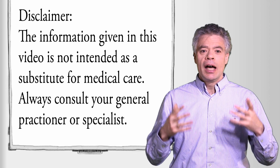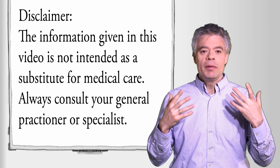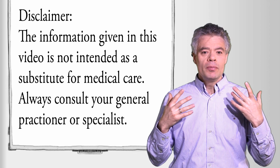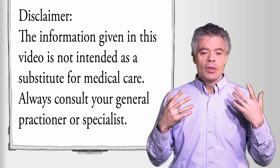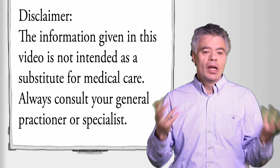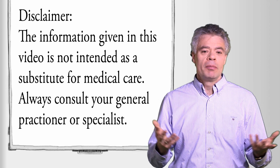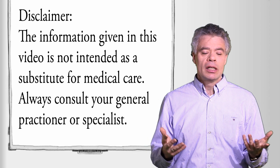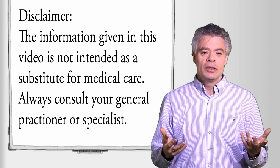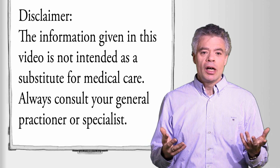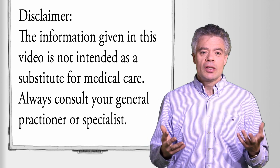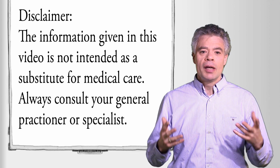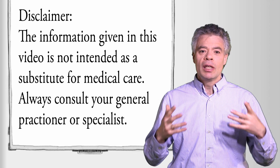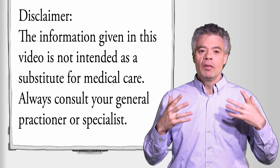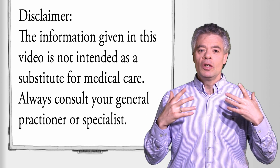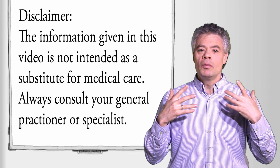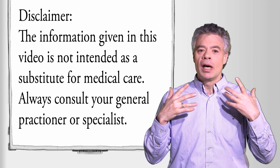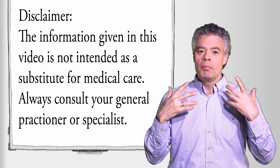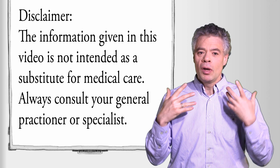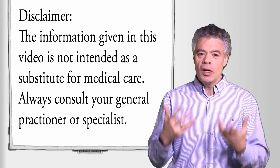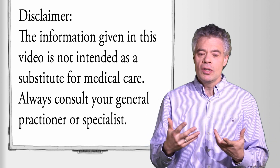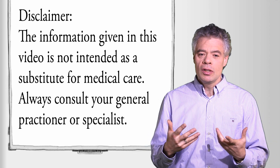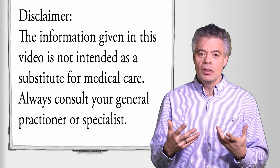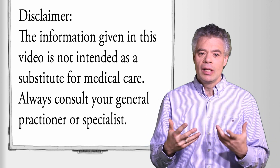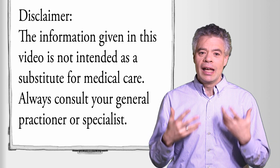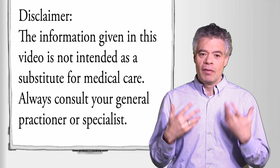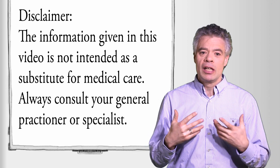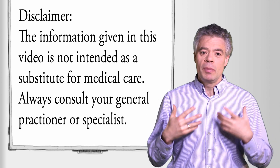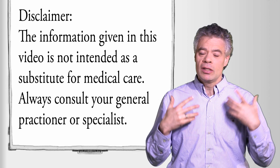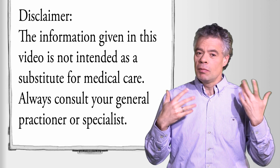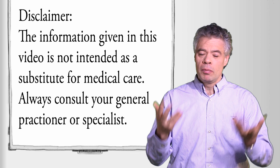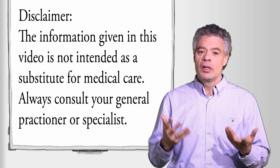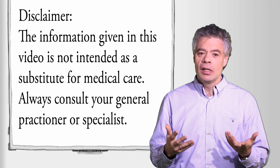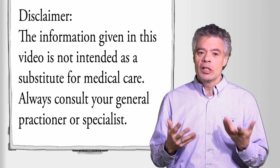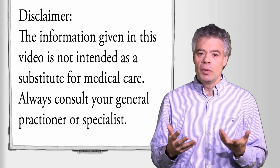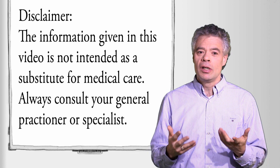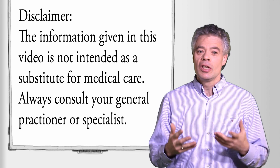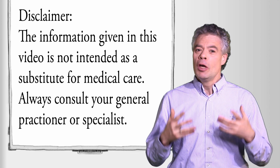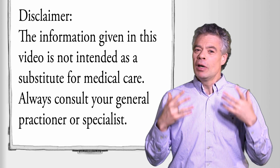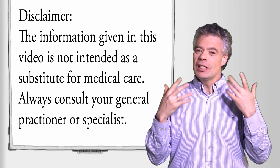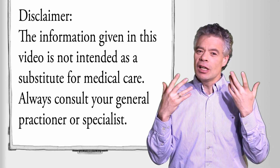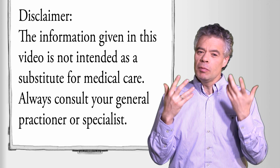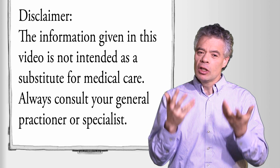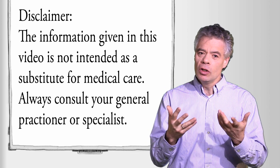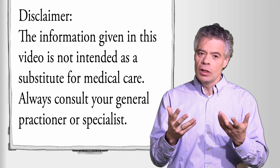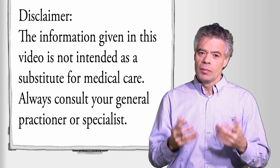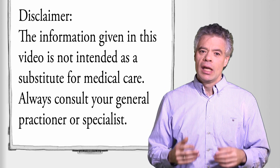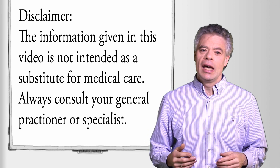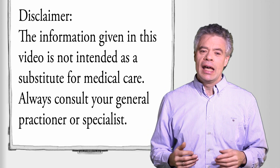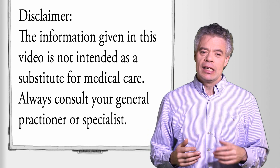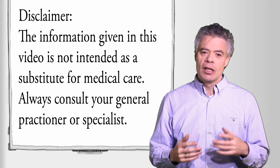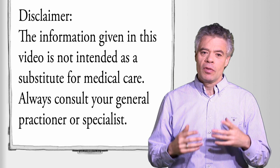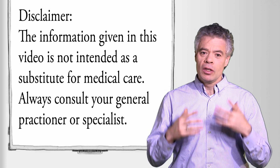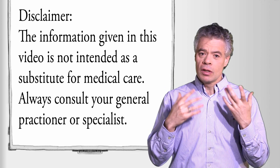I'm not a medical doctor. I'm giving you my personal advice based on my personal experience. But it's going to be good